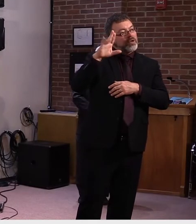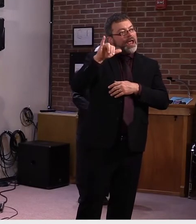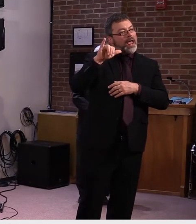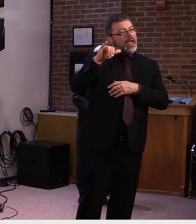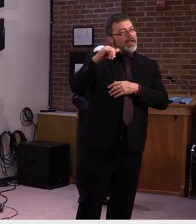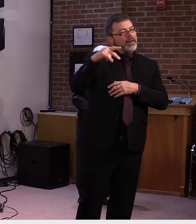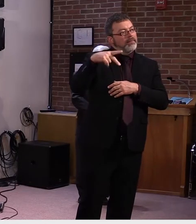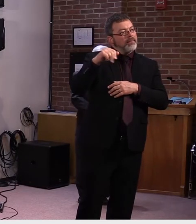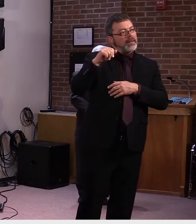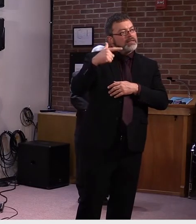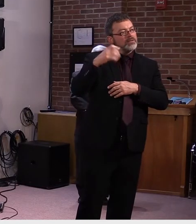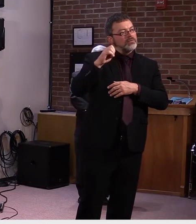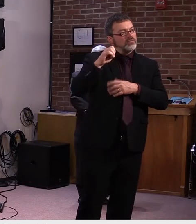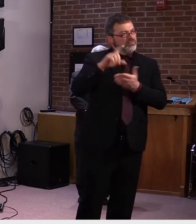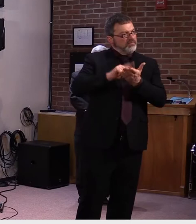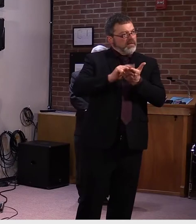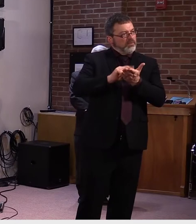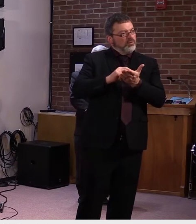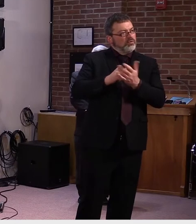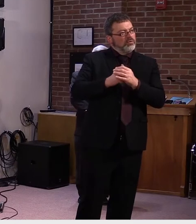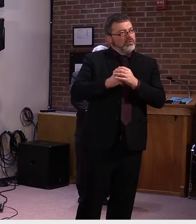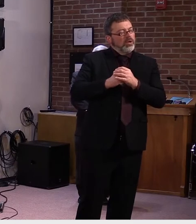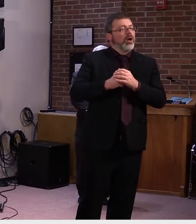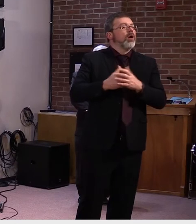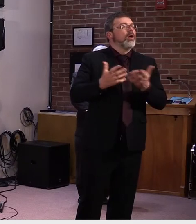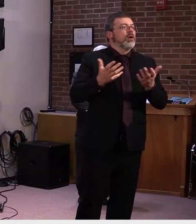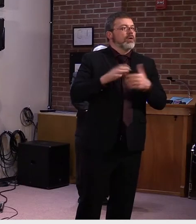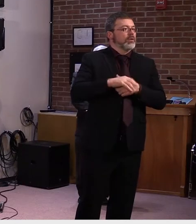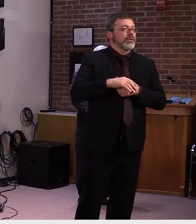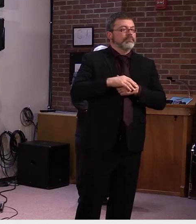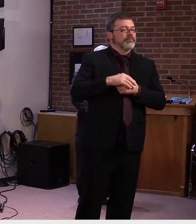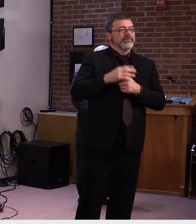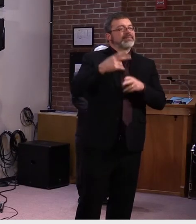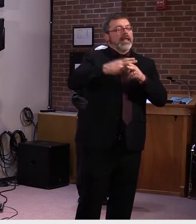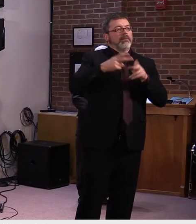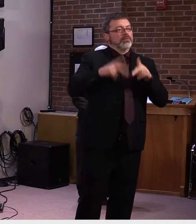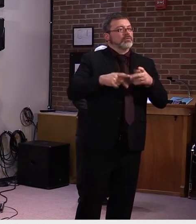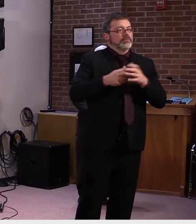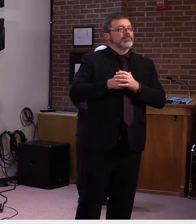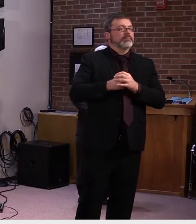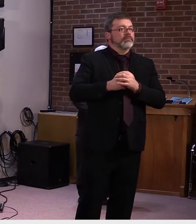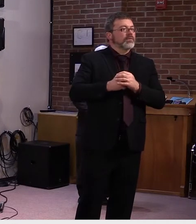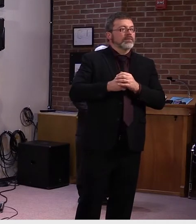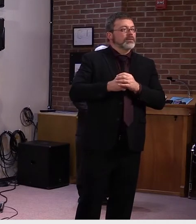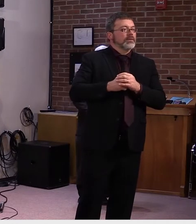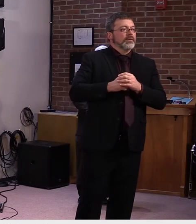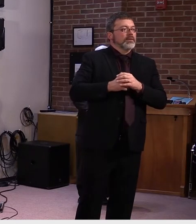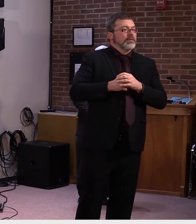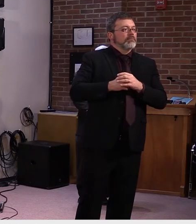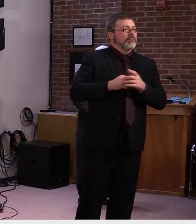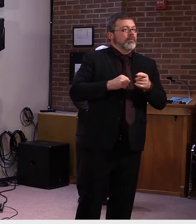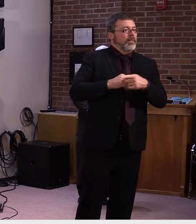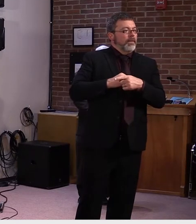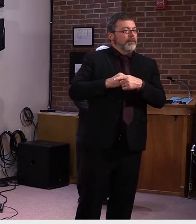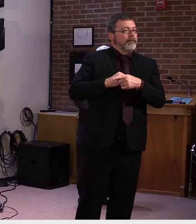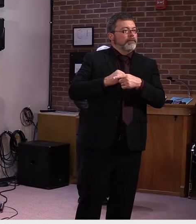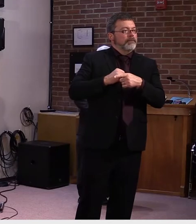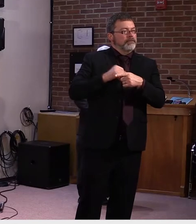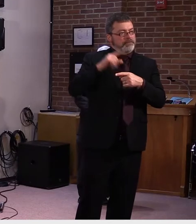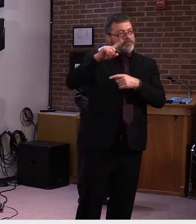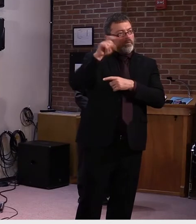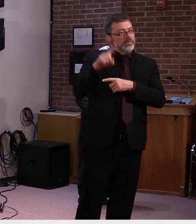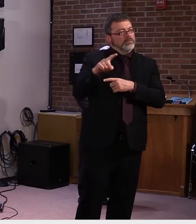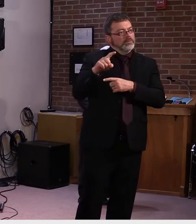you have extending the state of emergency month by month, but you have also suggested on occasion that restrictions may